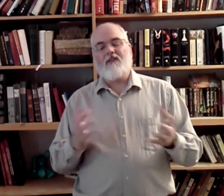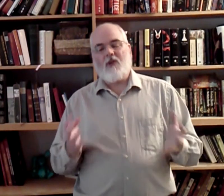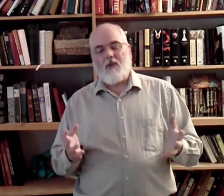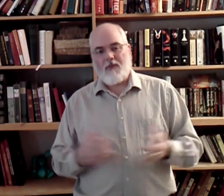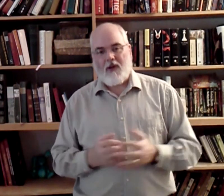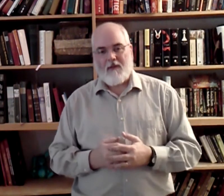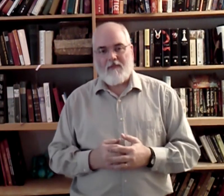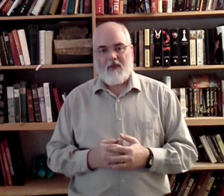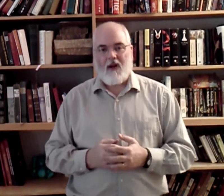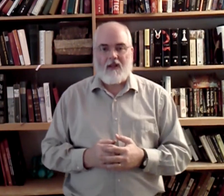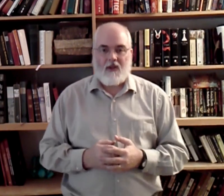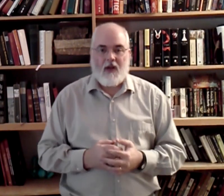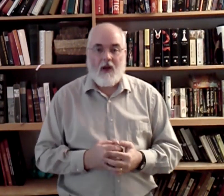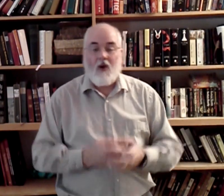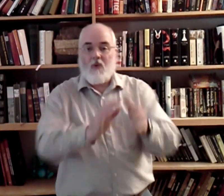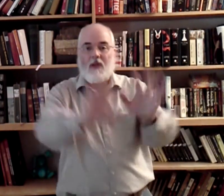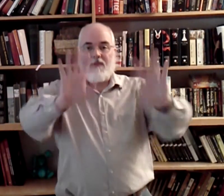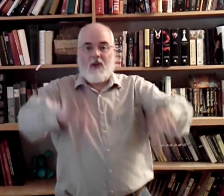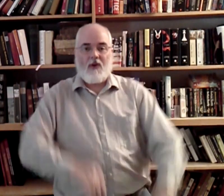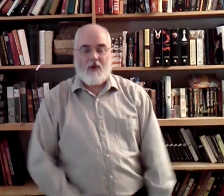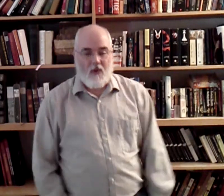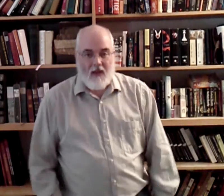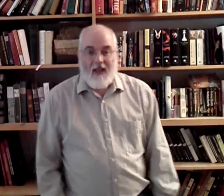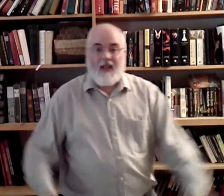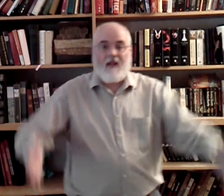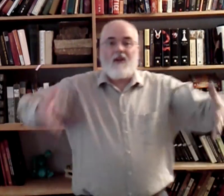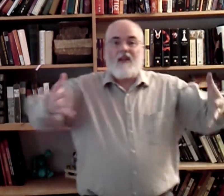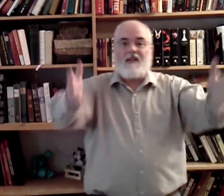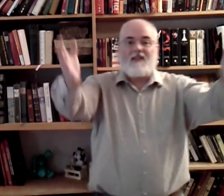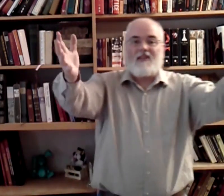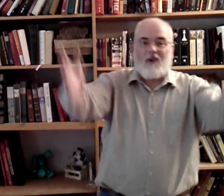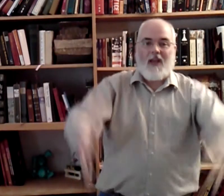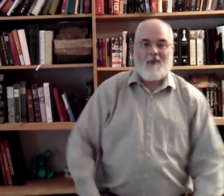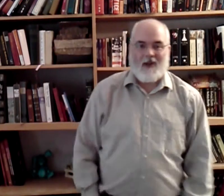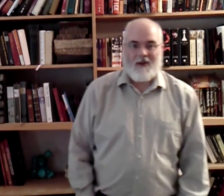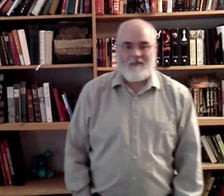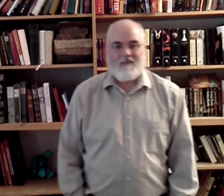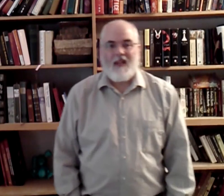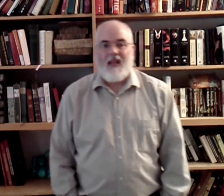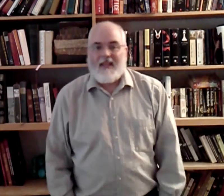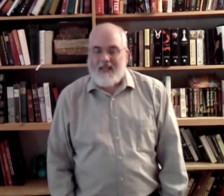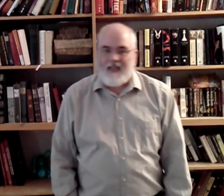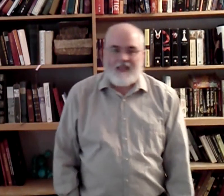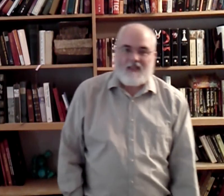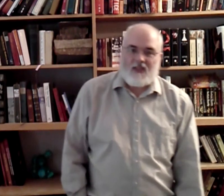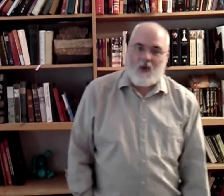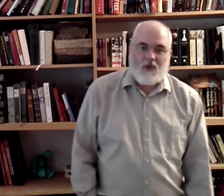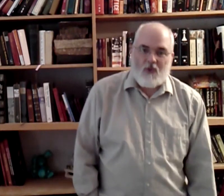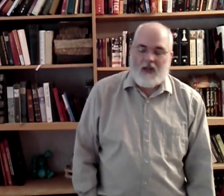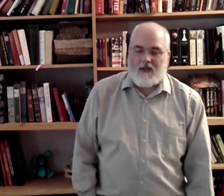so much prettier. Alright, so here we go. Without further ado, here is the vocabulary. Tis so sweet